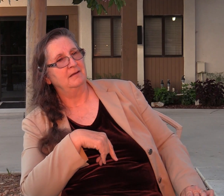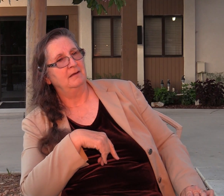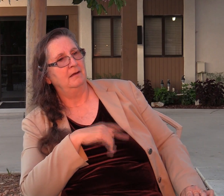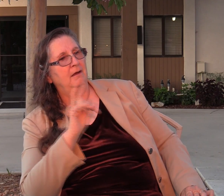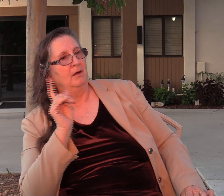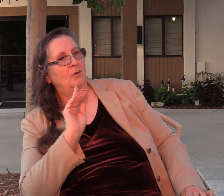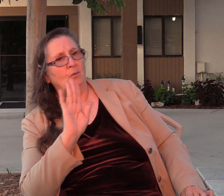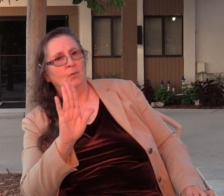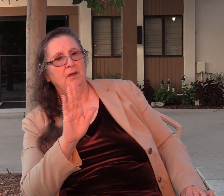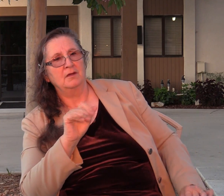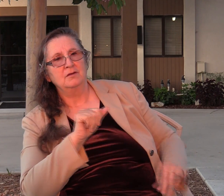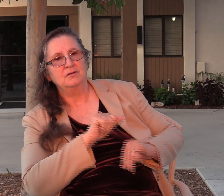your mouth now?